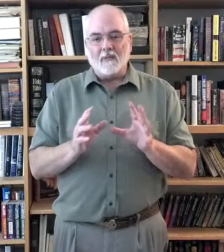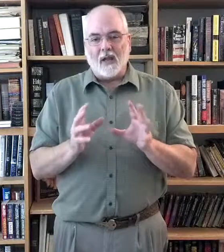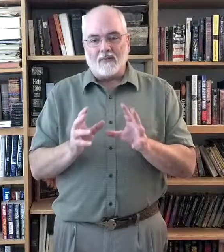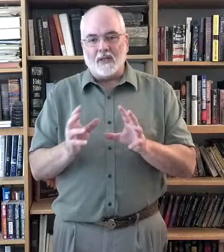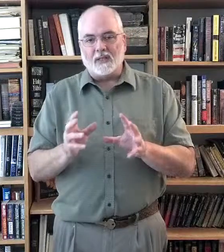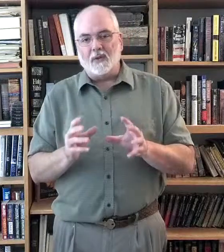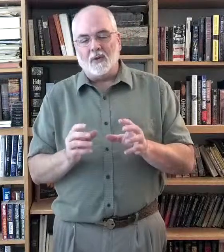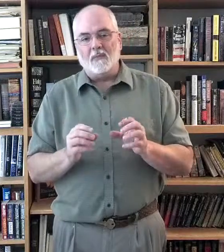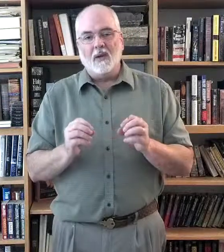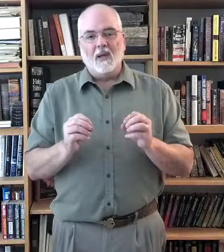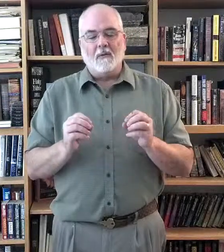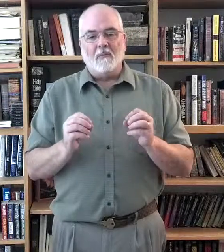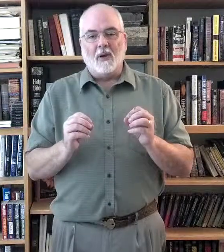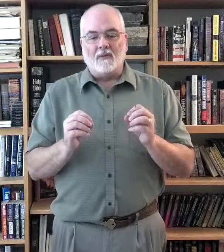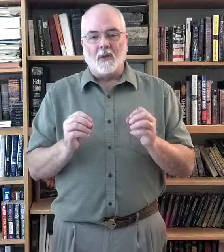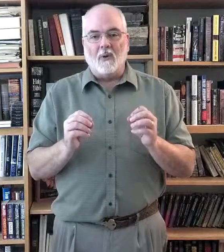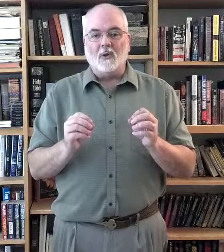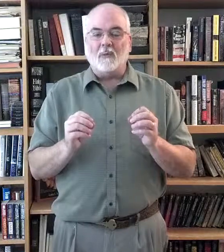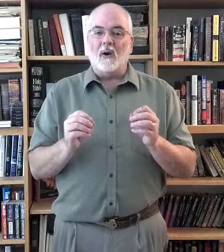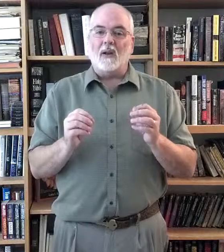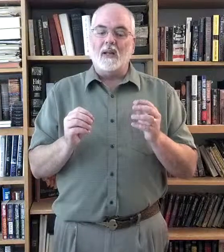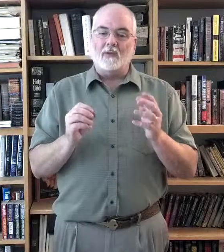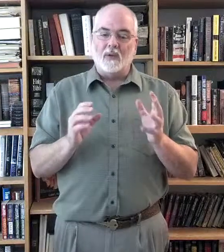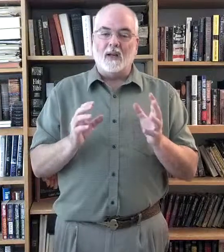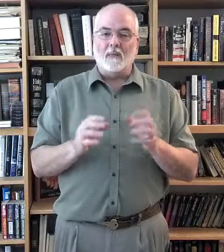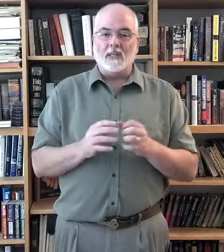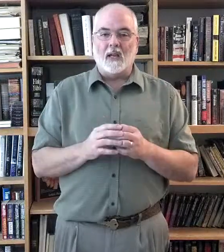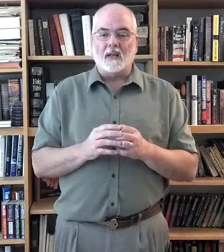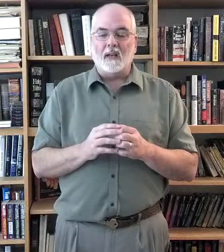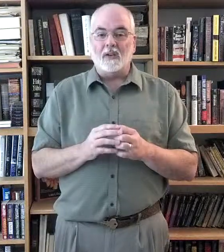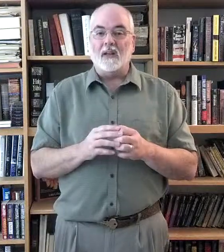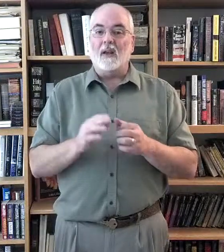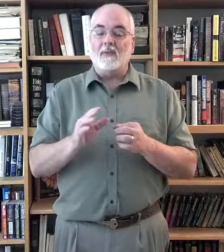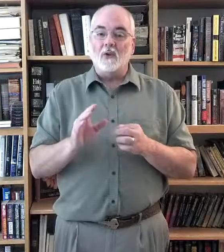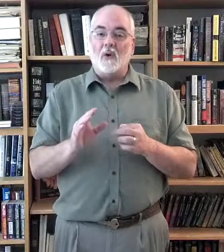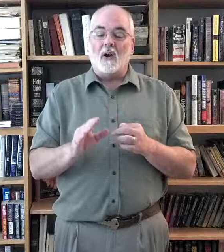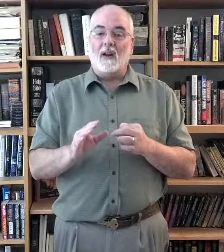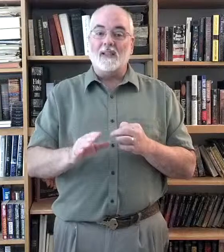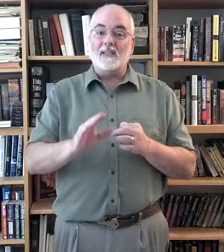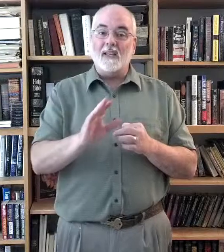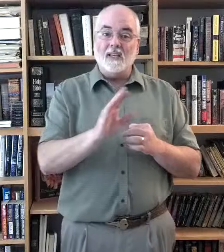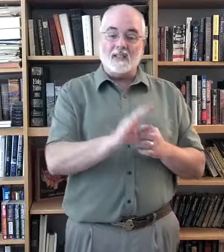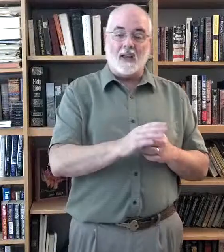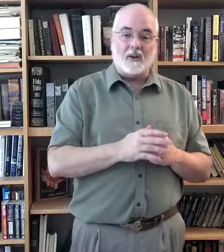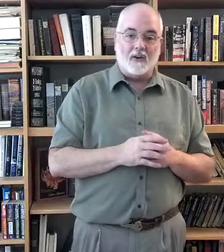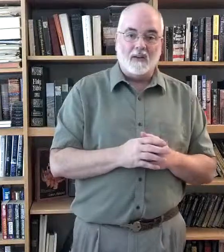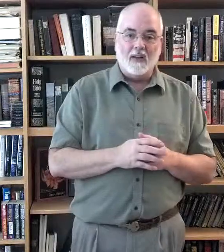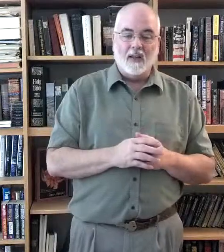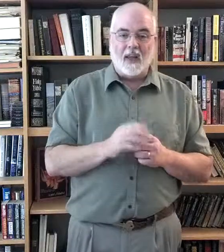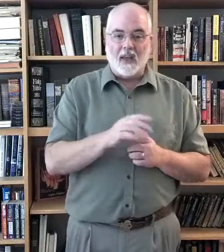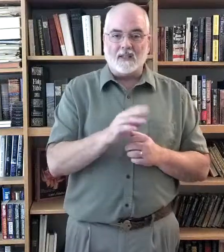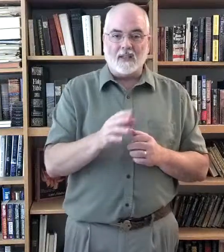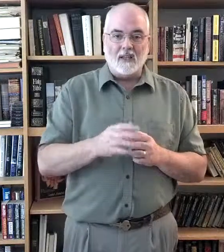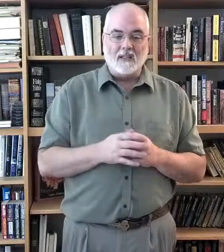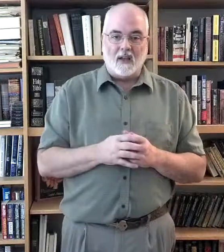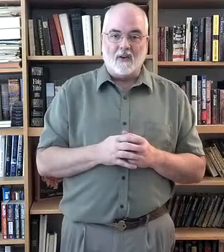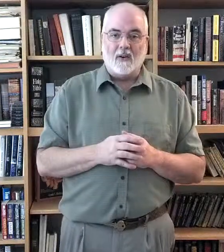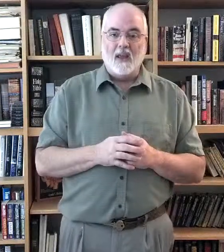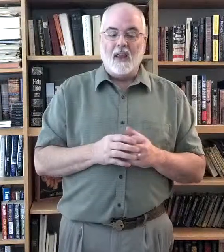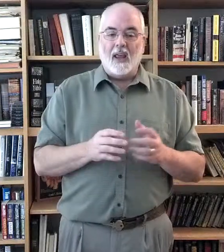deafness to them, but for the most part, it's really going to be signed English. Now, if you are a C signer, S-E-E signer, and